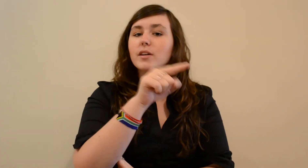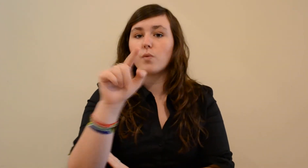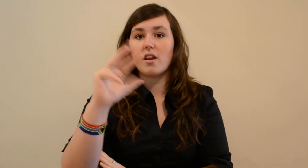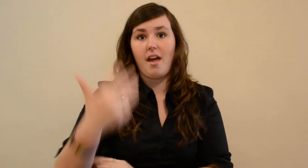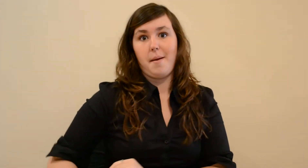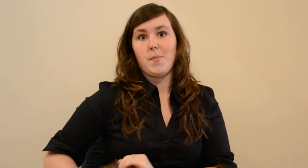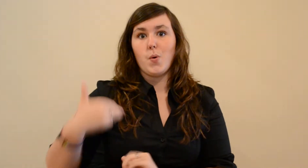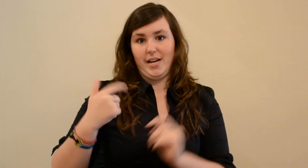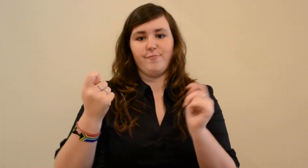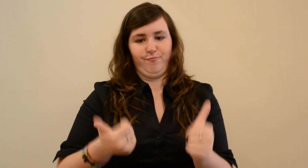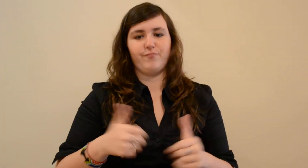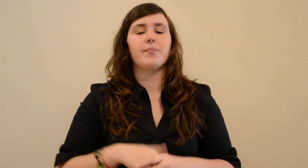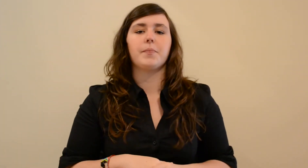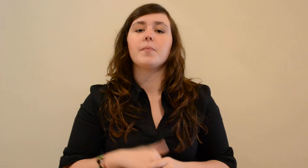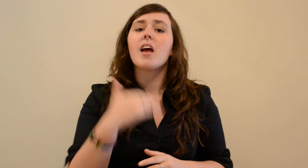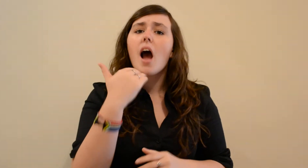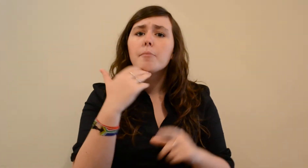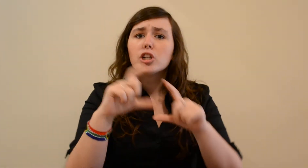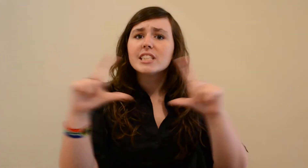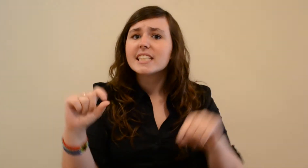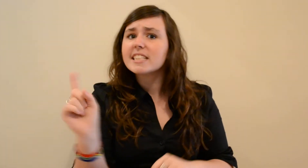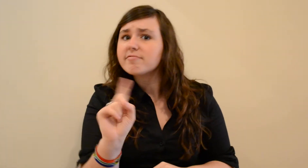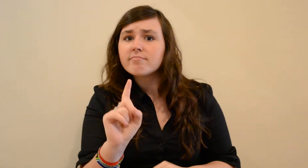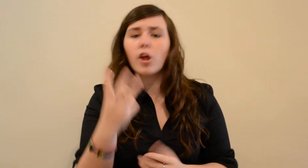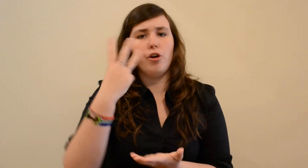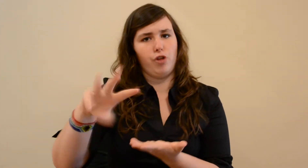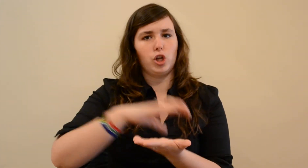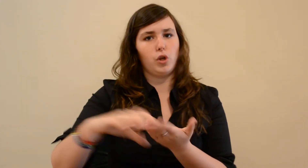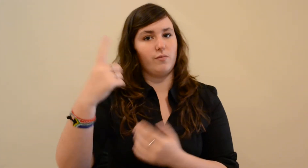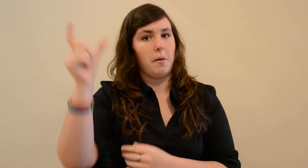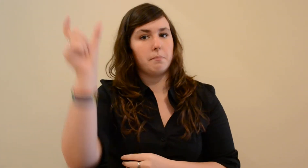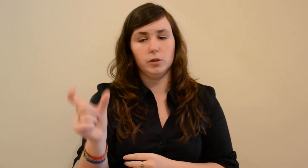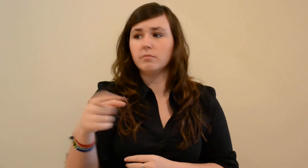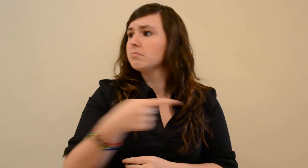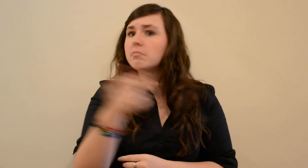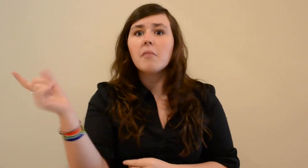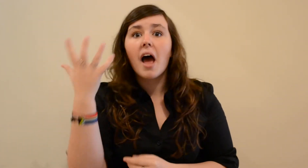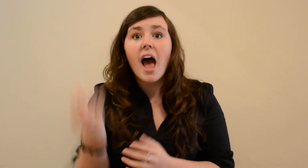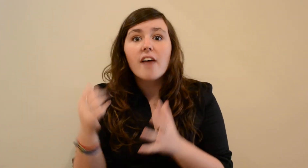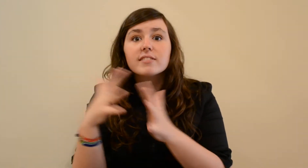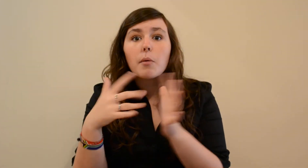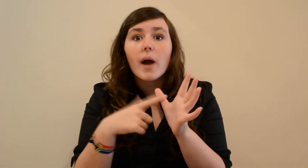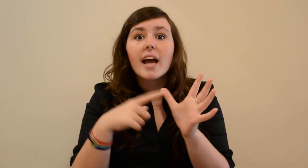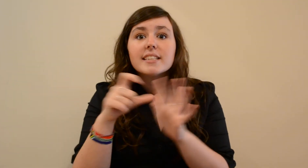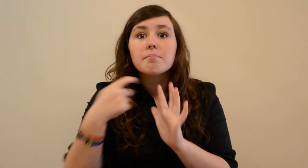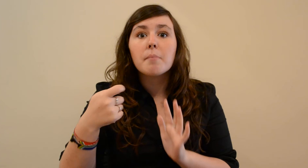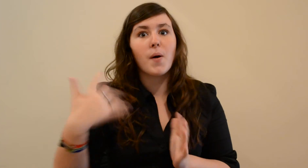old place to All cooler than the world of the king I can't cherish